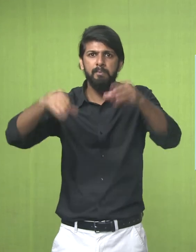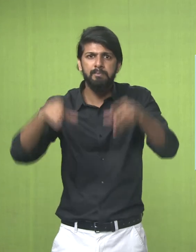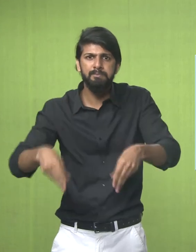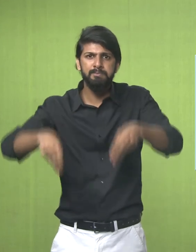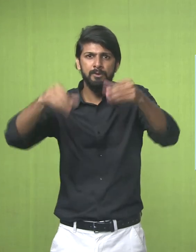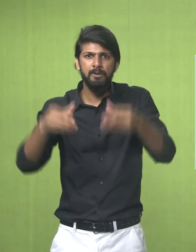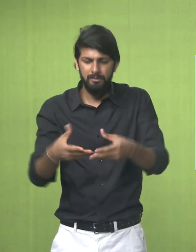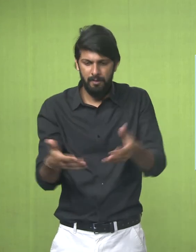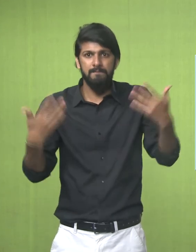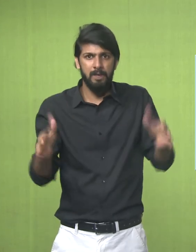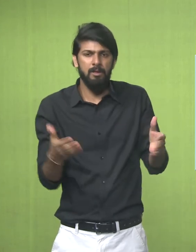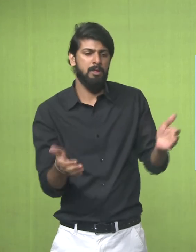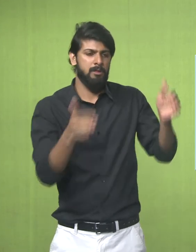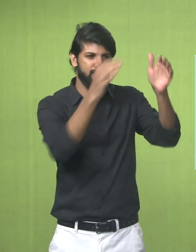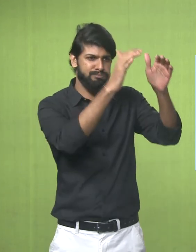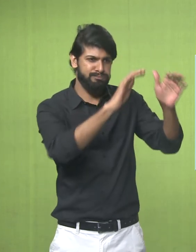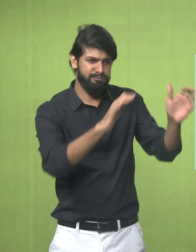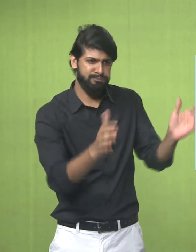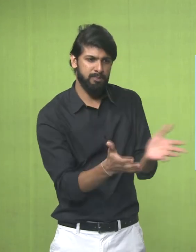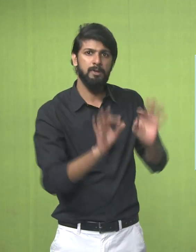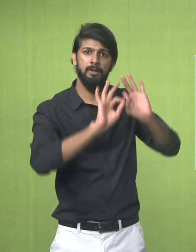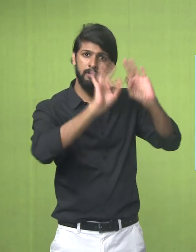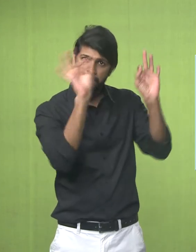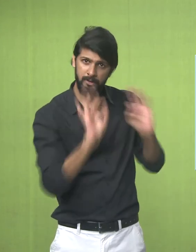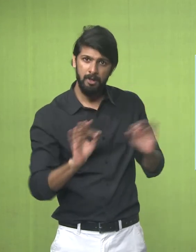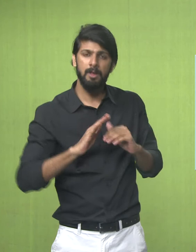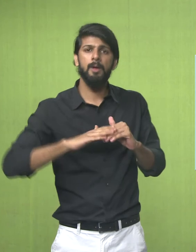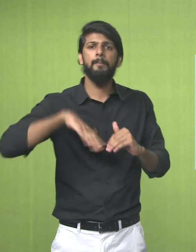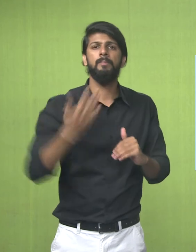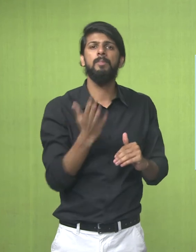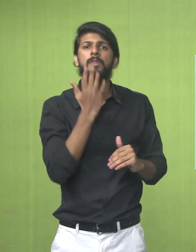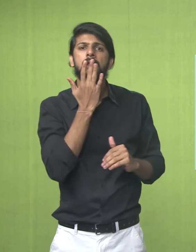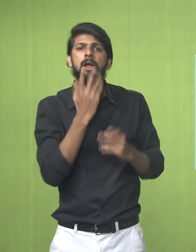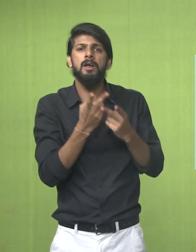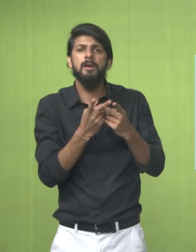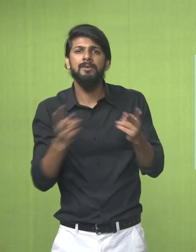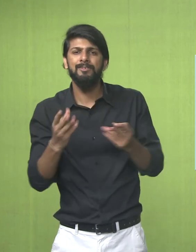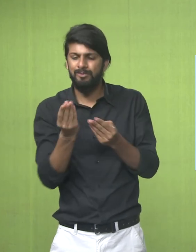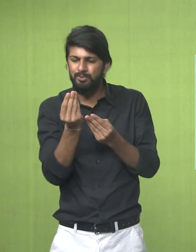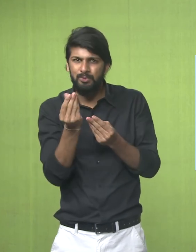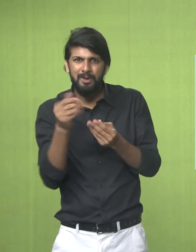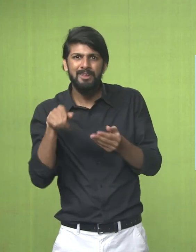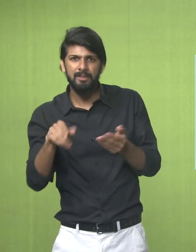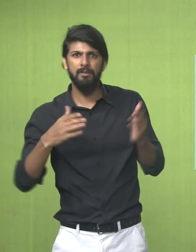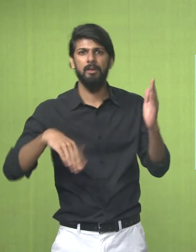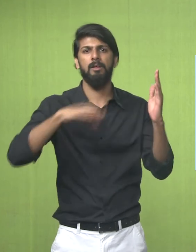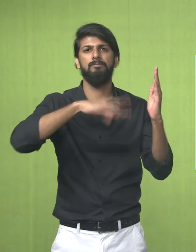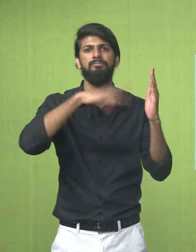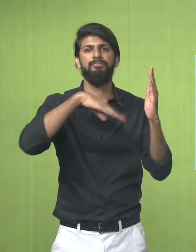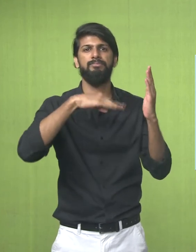With clay On a wheel Potter's wheel And after that had mineral colours